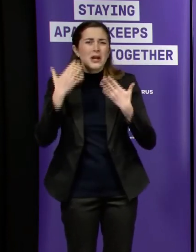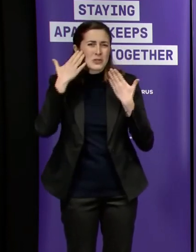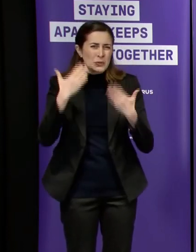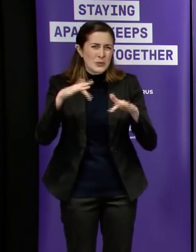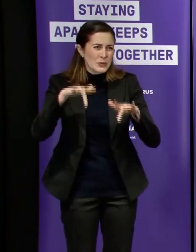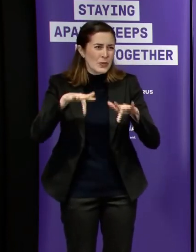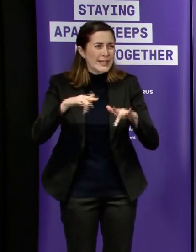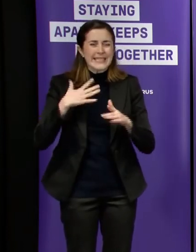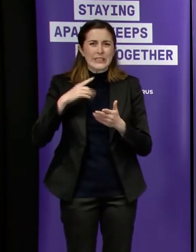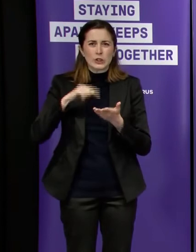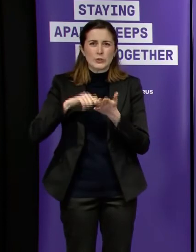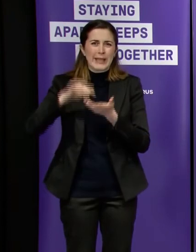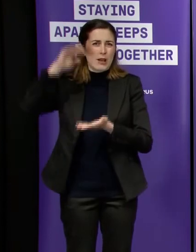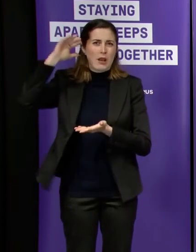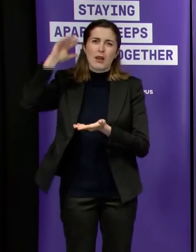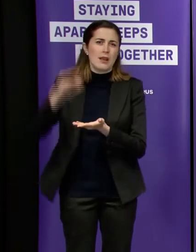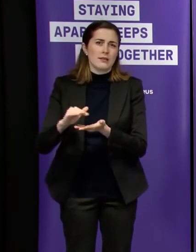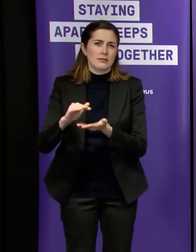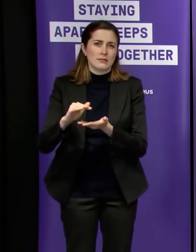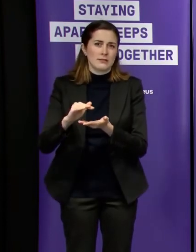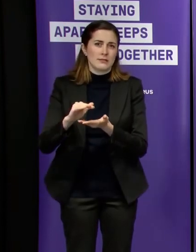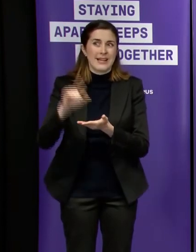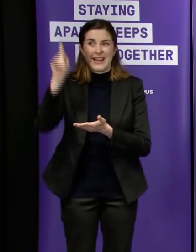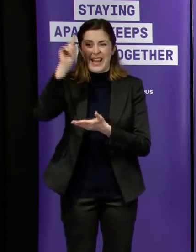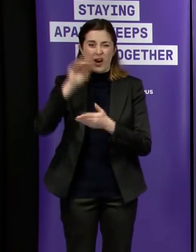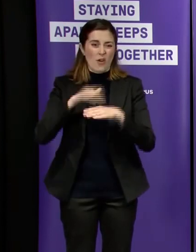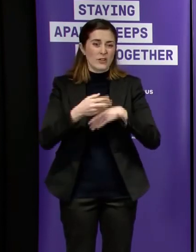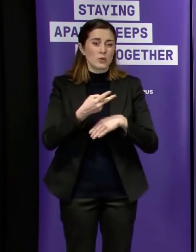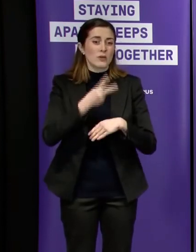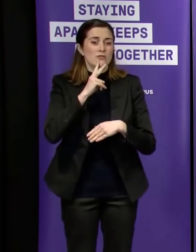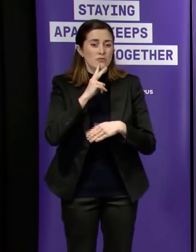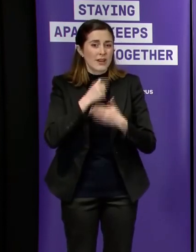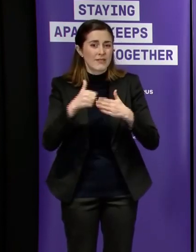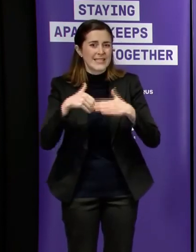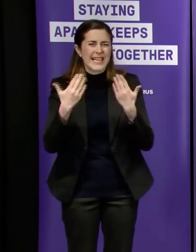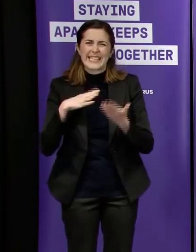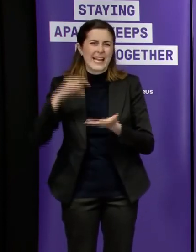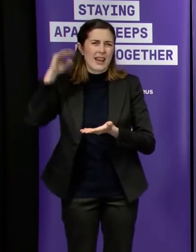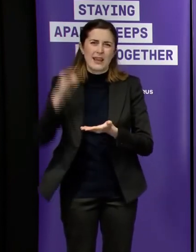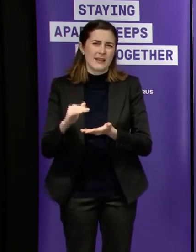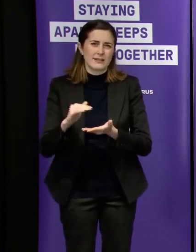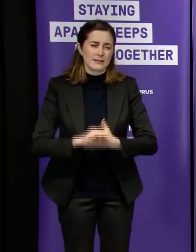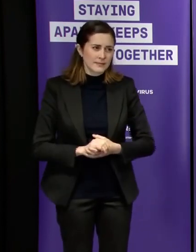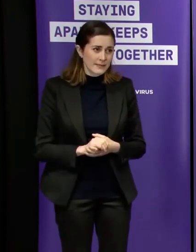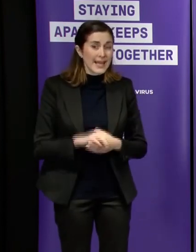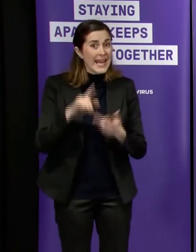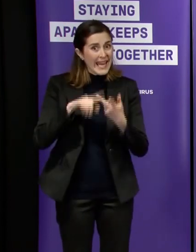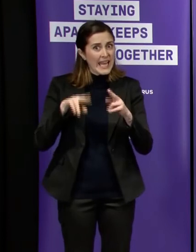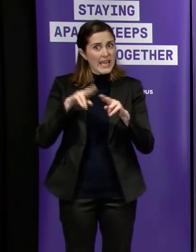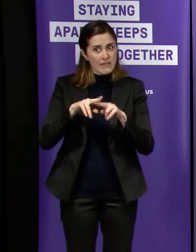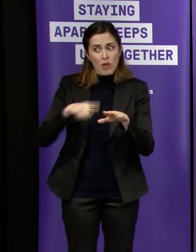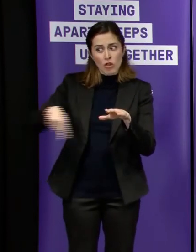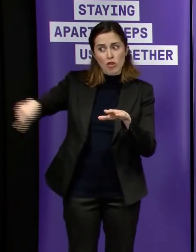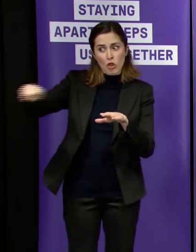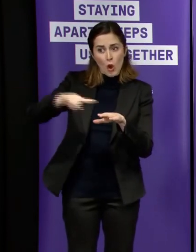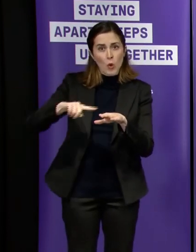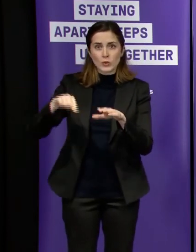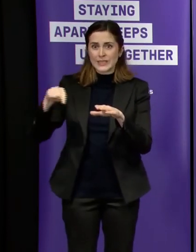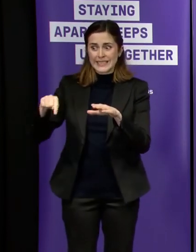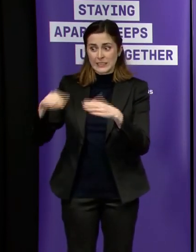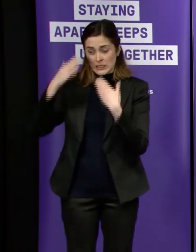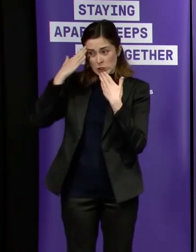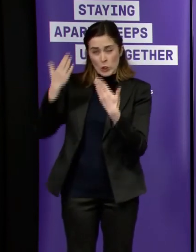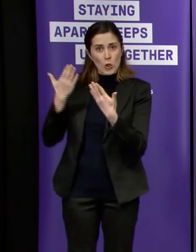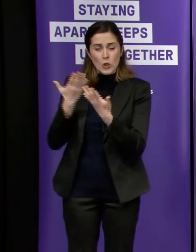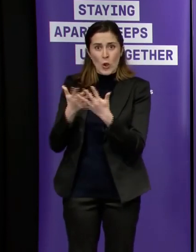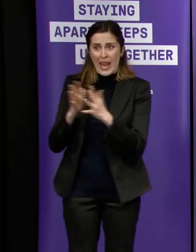even low double digits but it does also depend on you know if there are mystery cases then we're worried more about those so it's not going to be a single figure